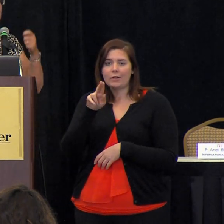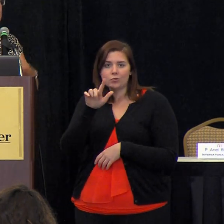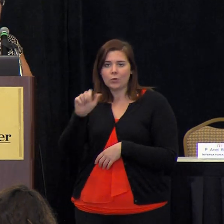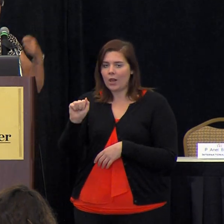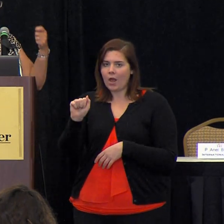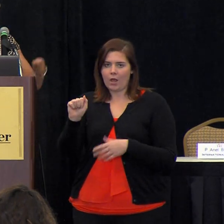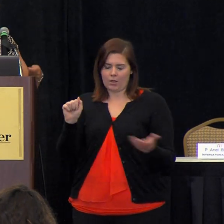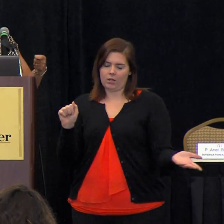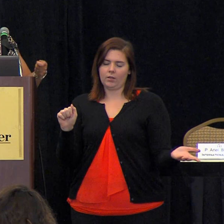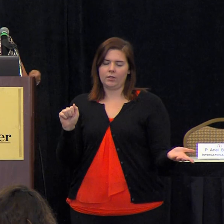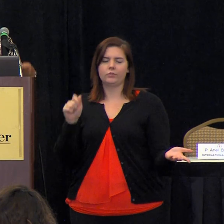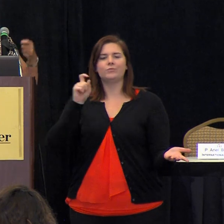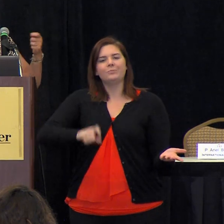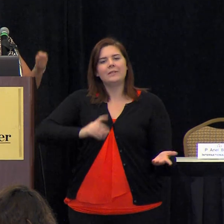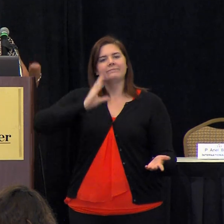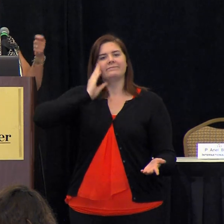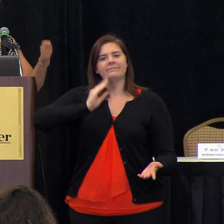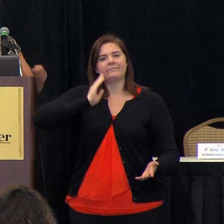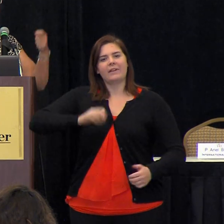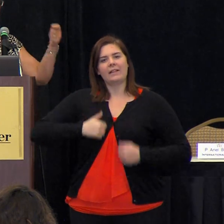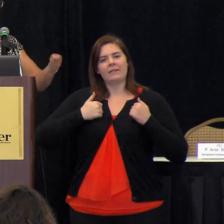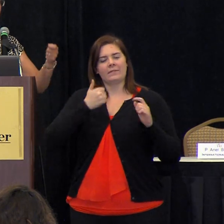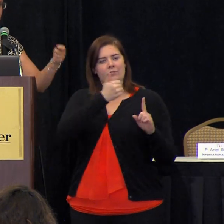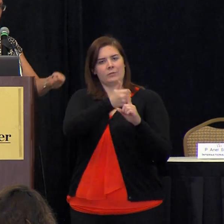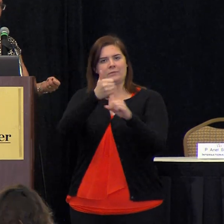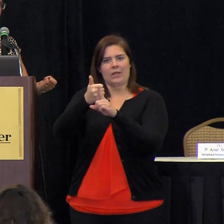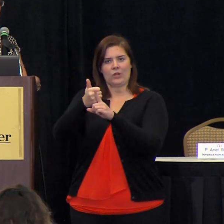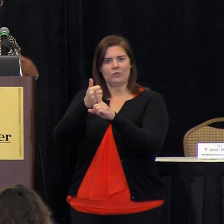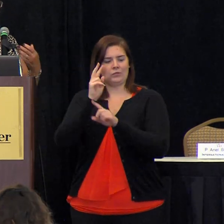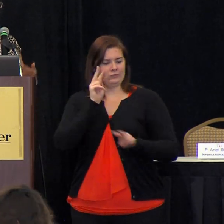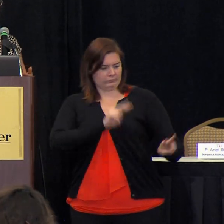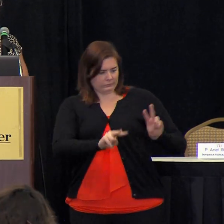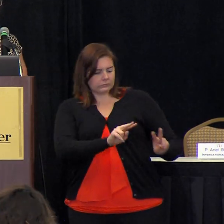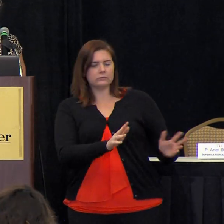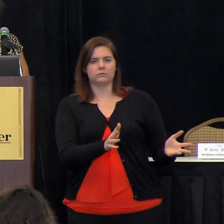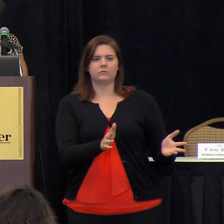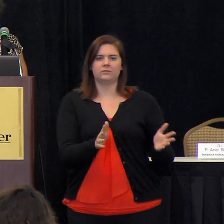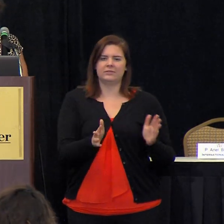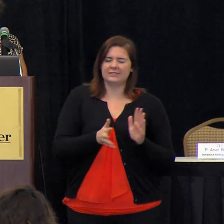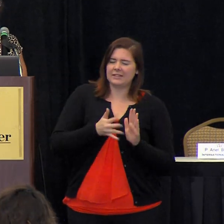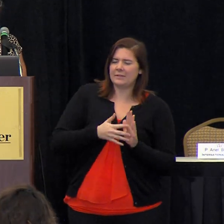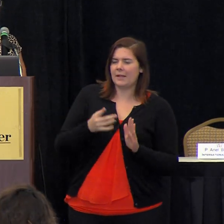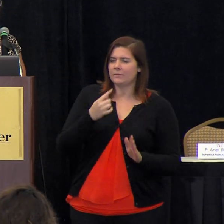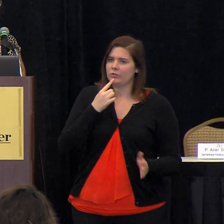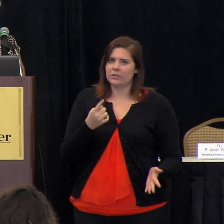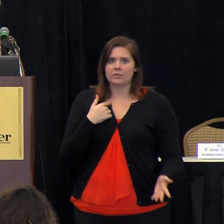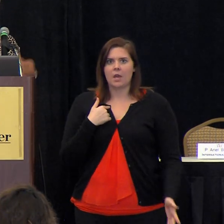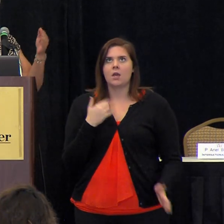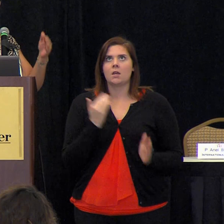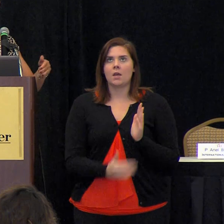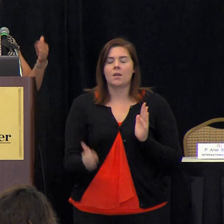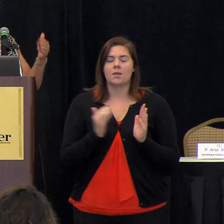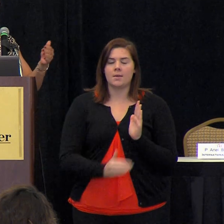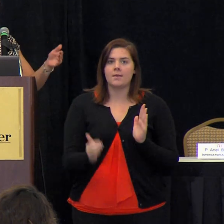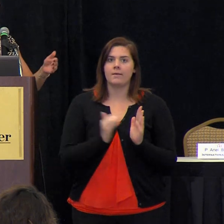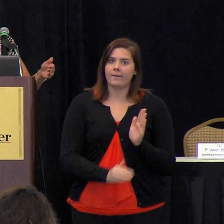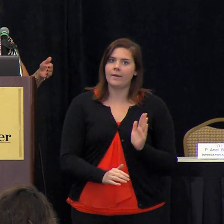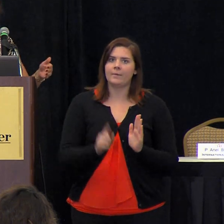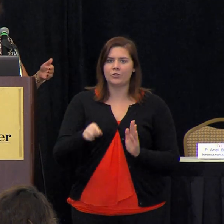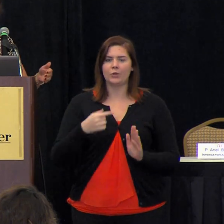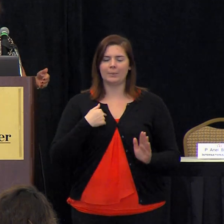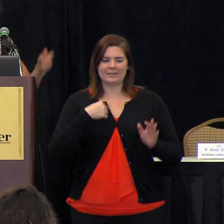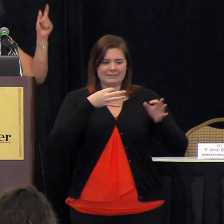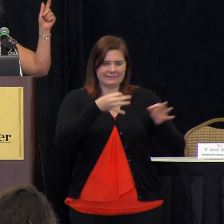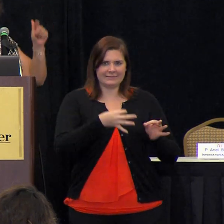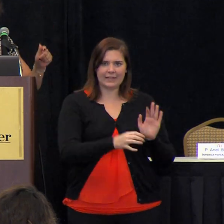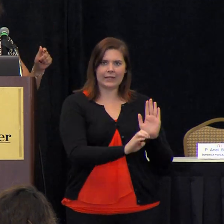it you've got to live it they've got to see it firsthand you can sometimes say this till you're blue in the face but you've got to point out